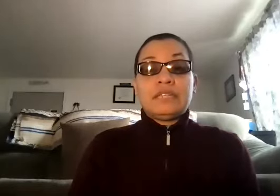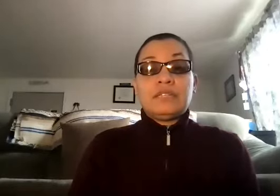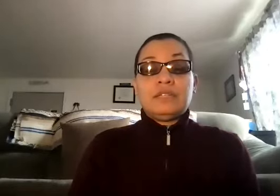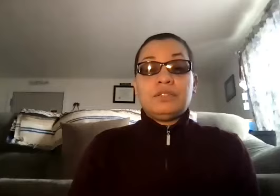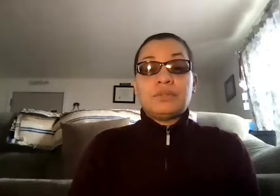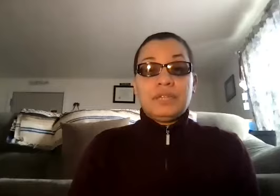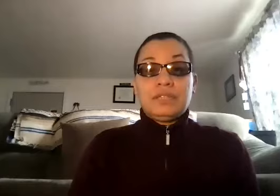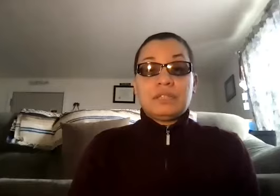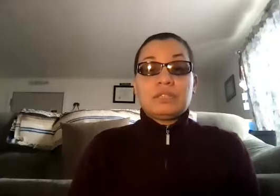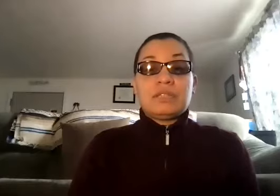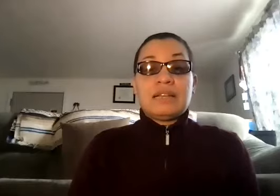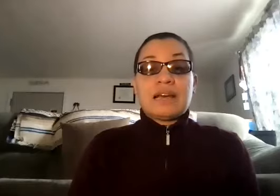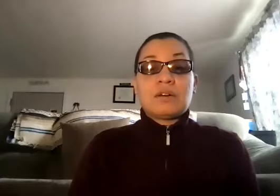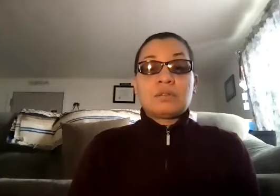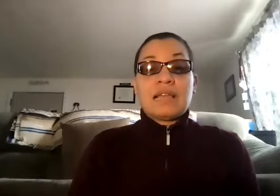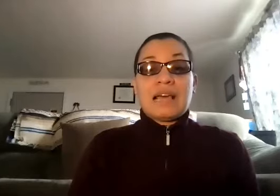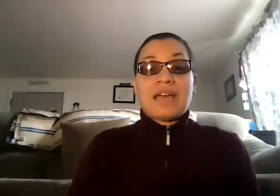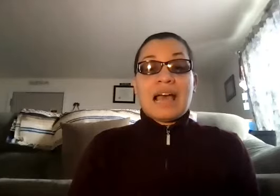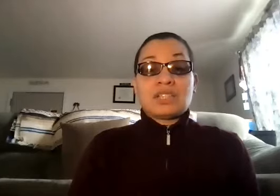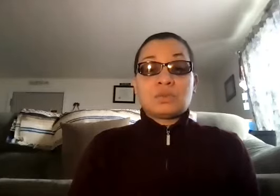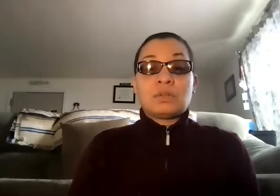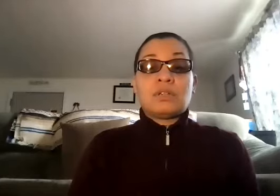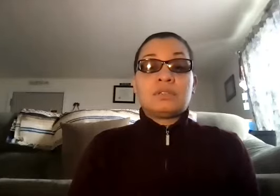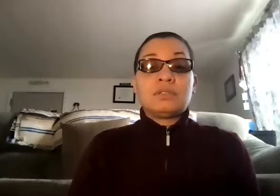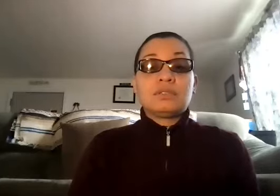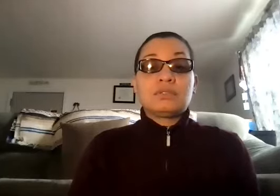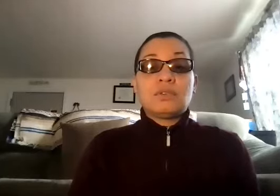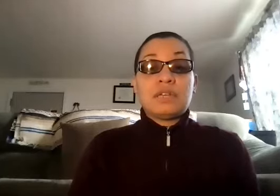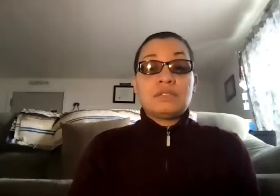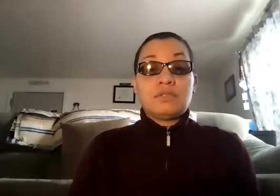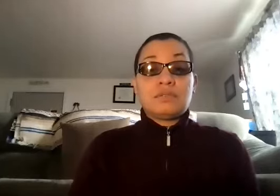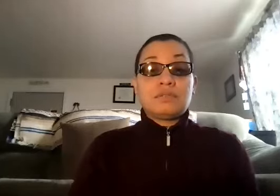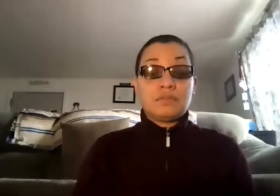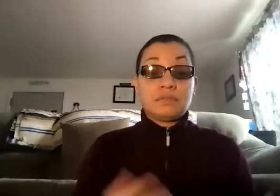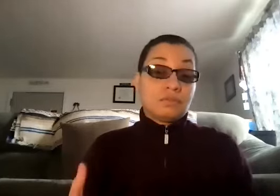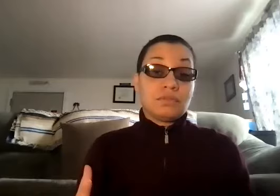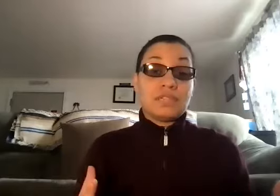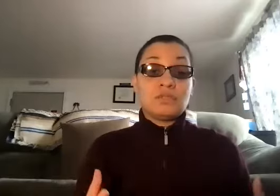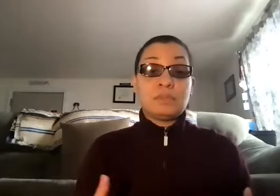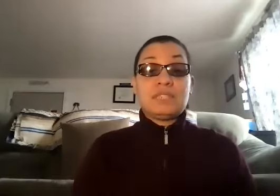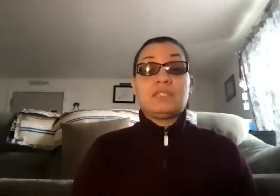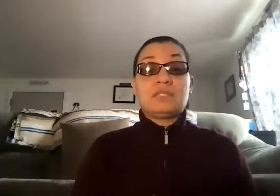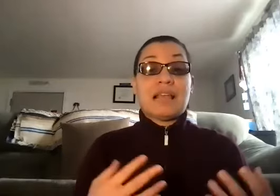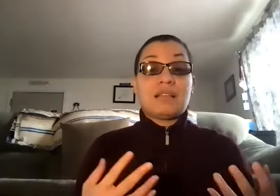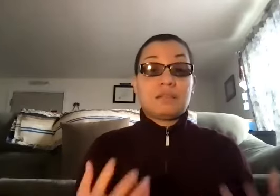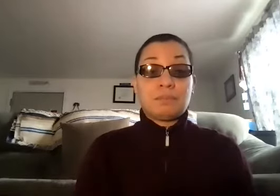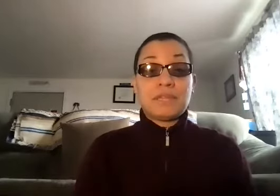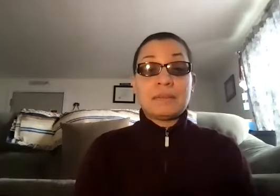unique. They not only have actual trans, transcriptiveness in the